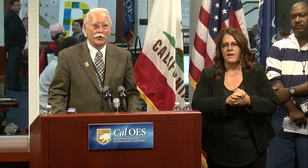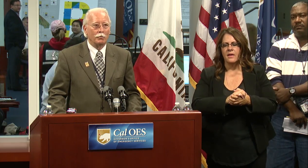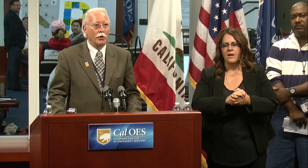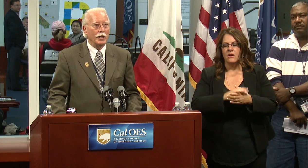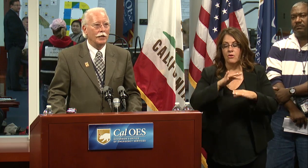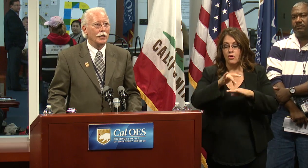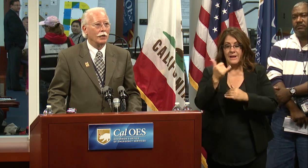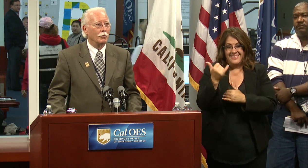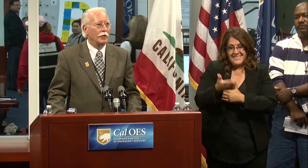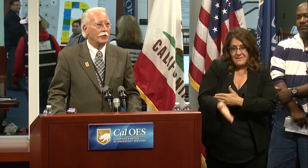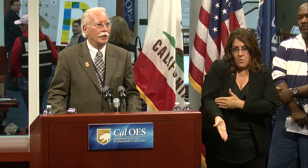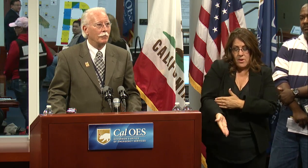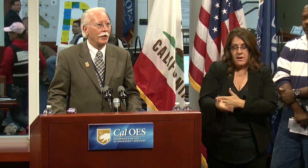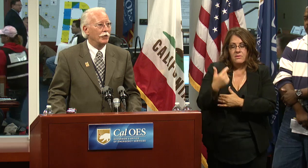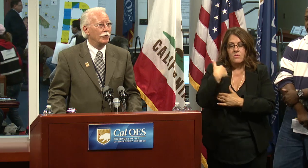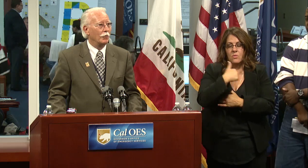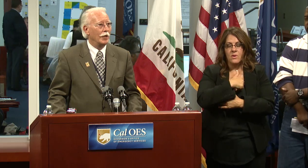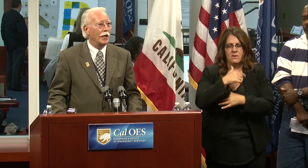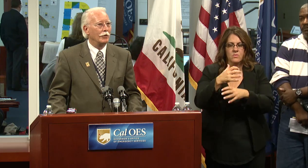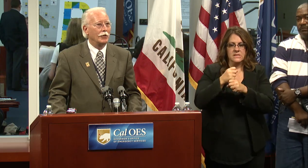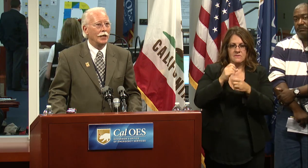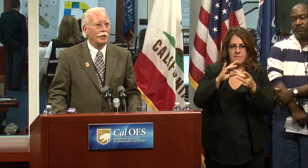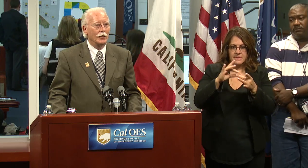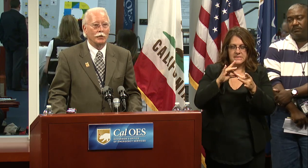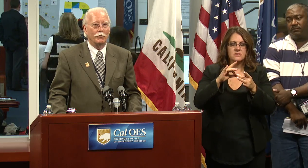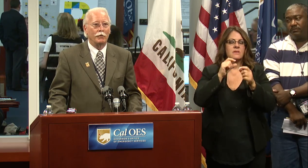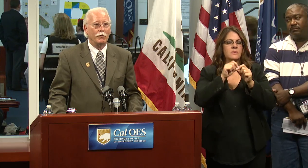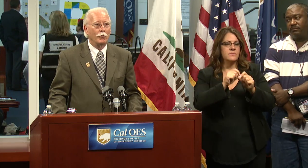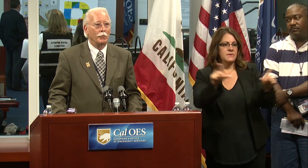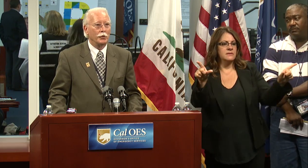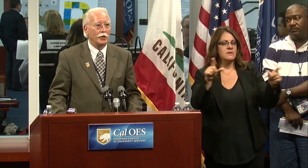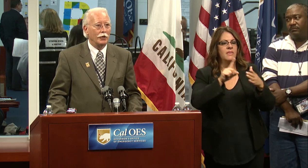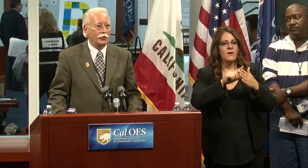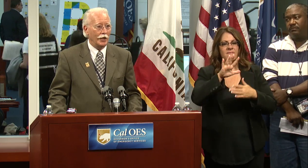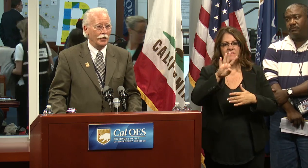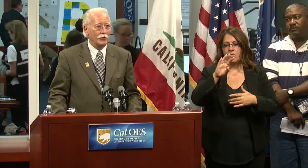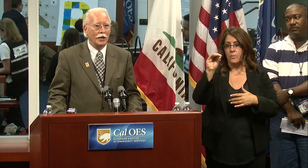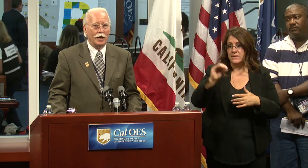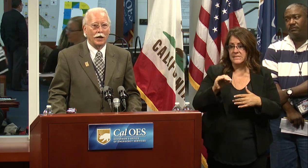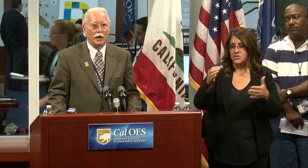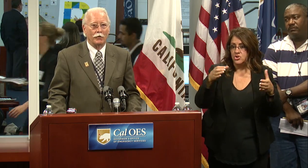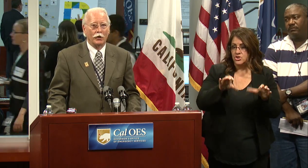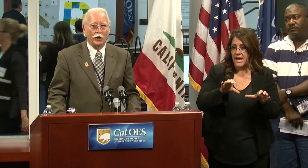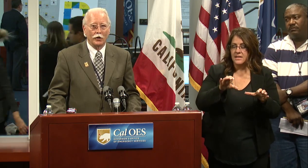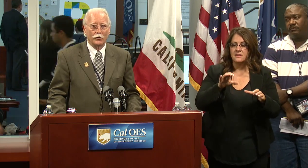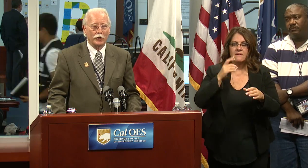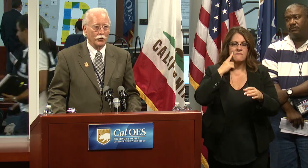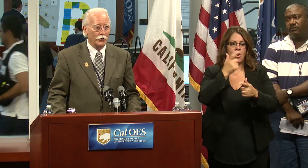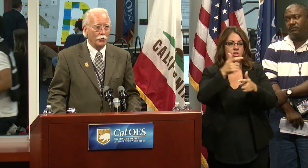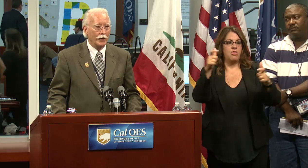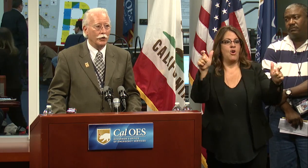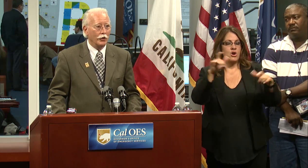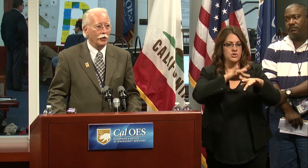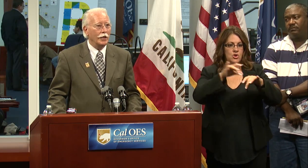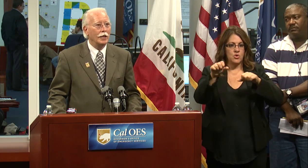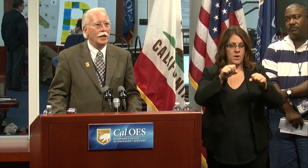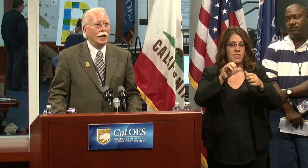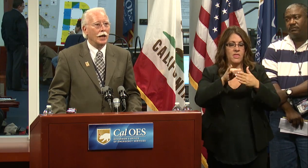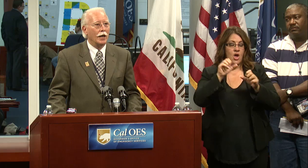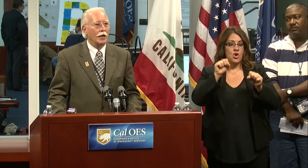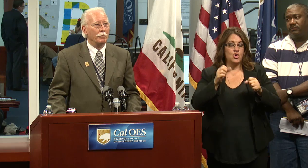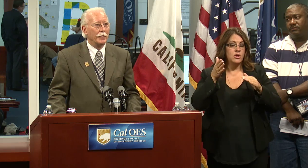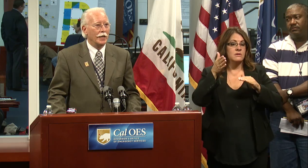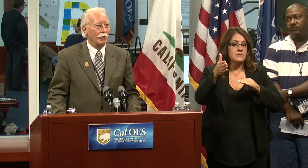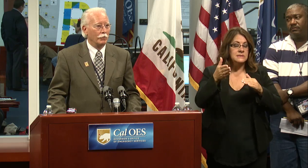Early this morning, there was a message that went out saying that there was a 54% chance of a large earthquake occurring.